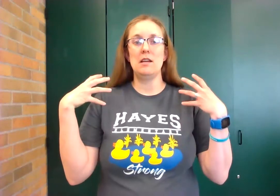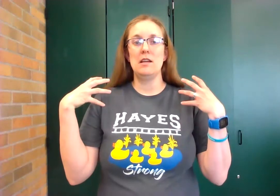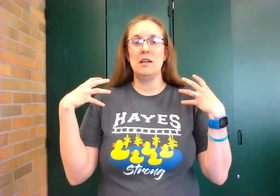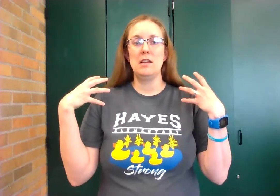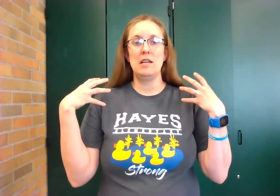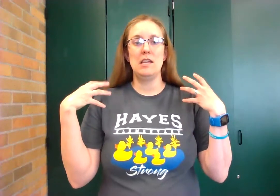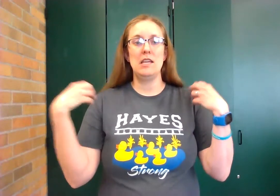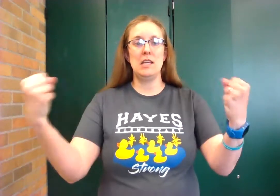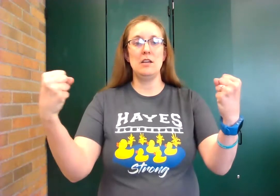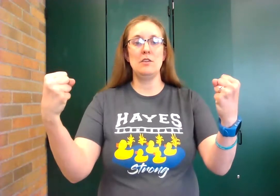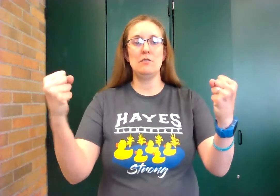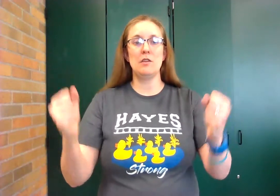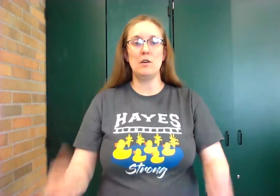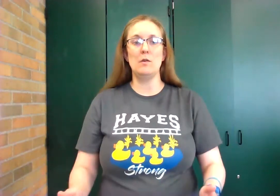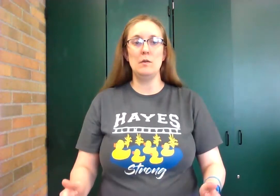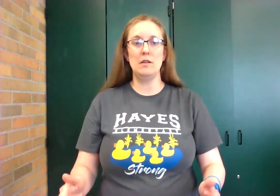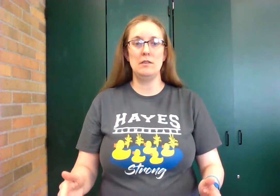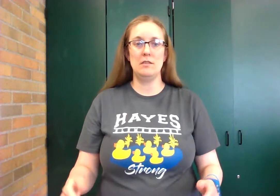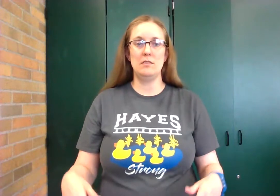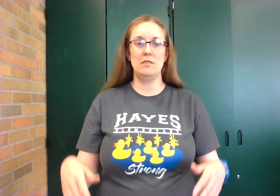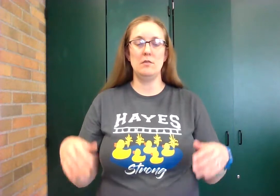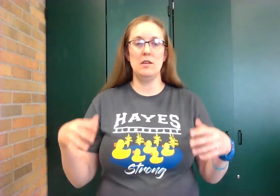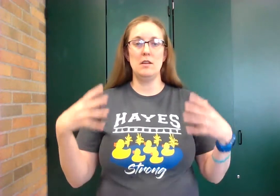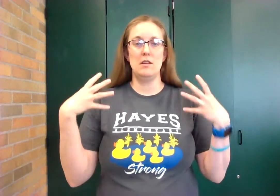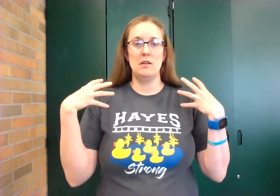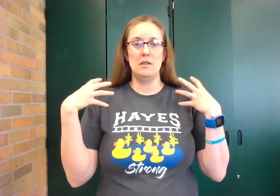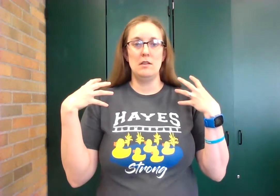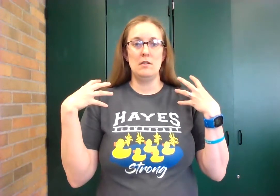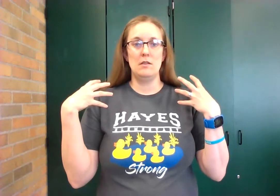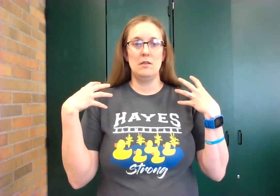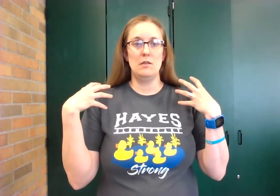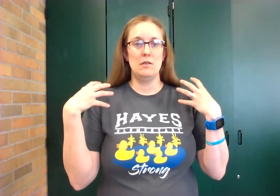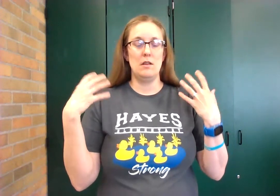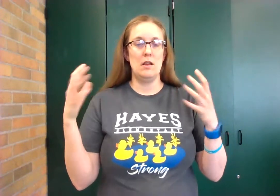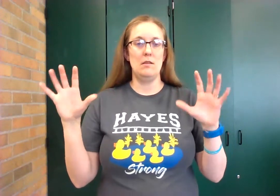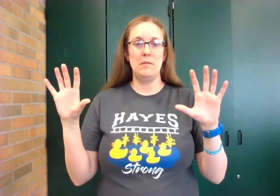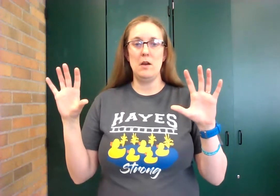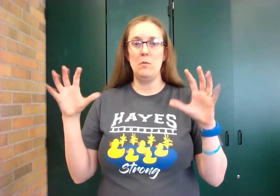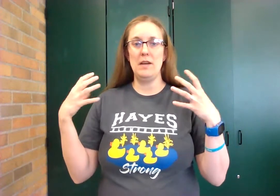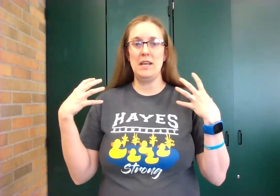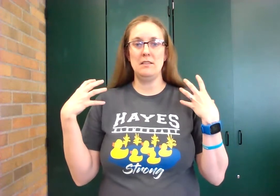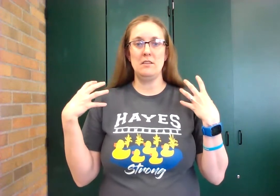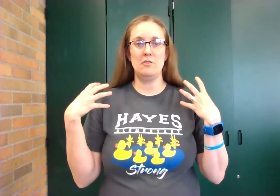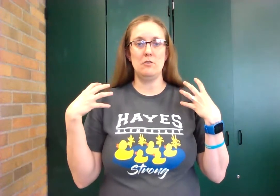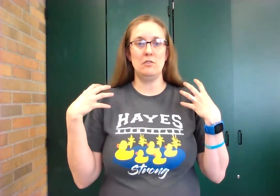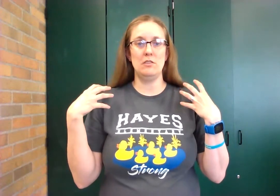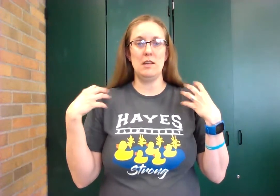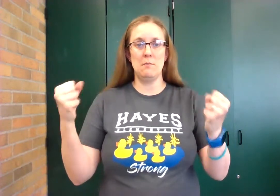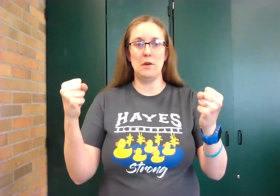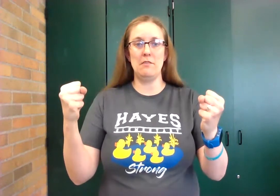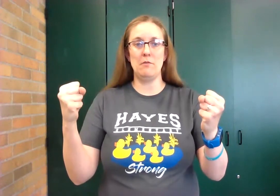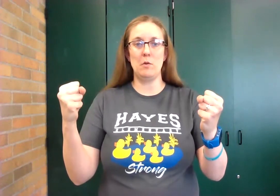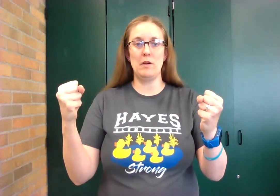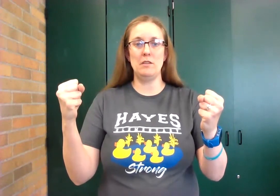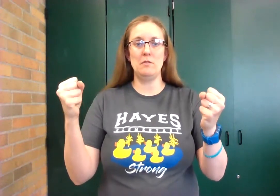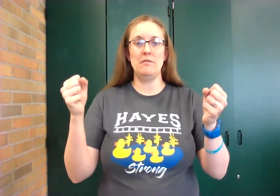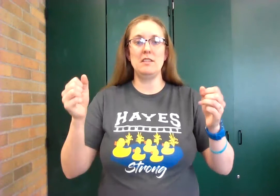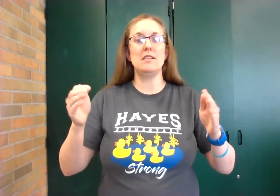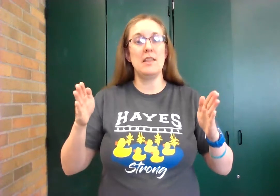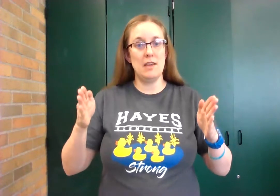hero so open hands at your shoulders and bring it forward into a fist and then